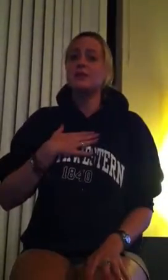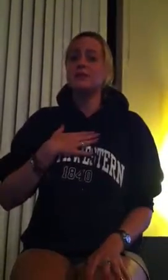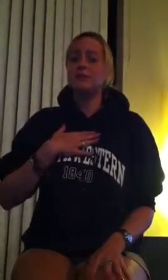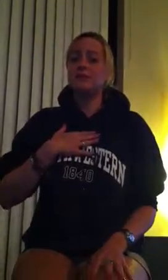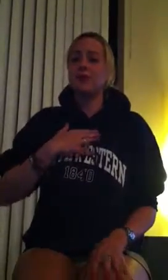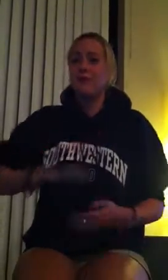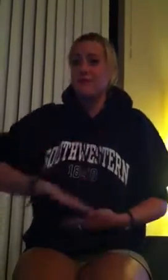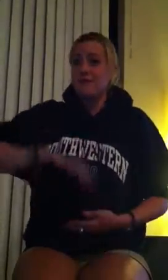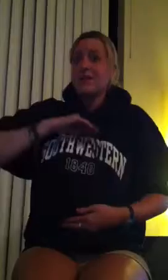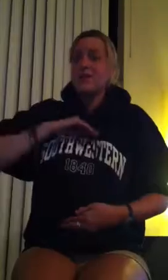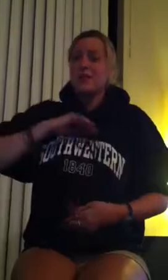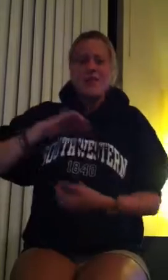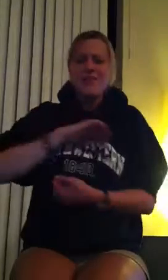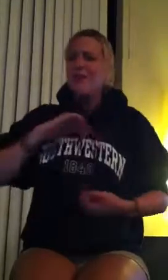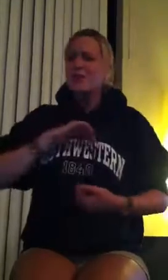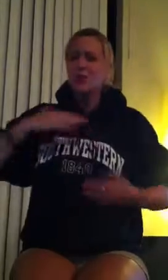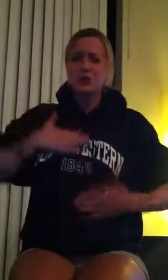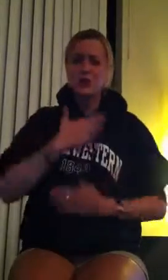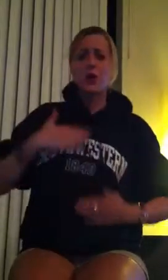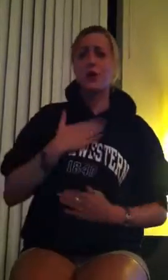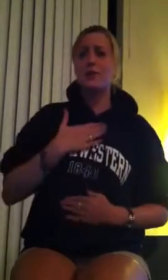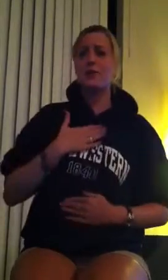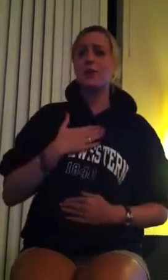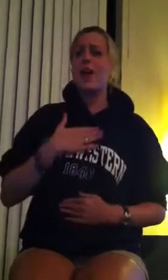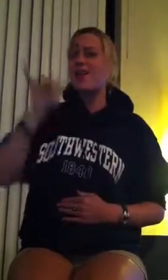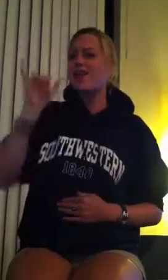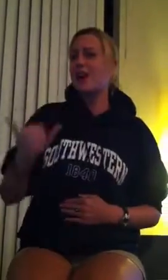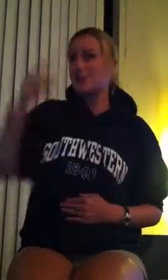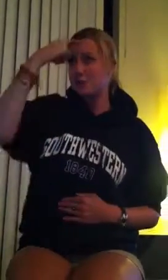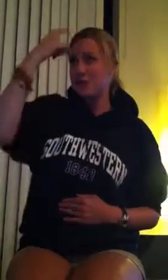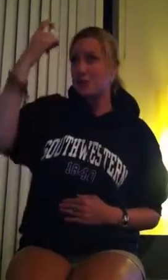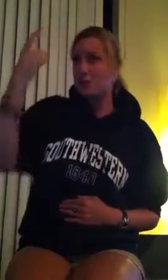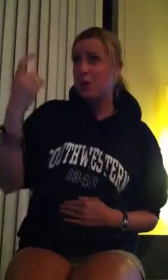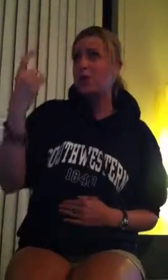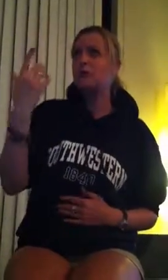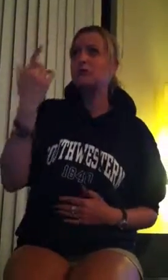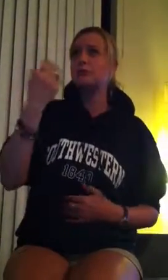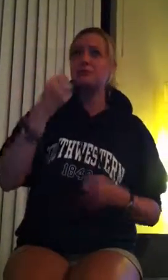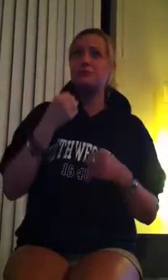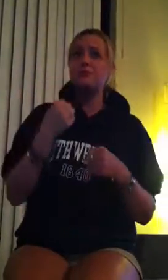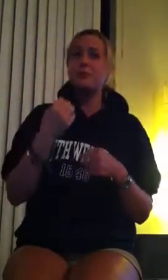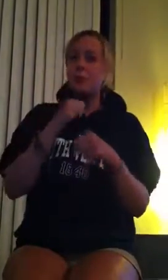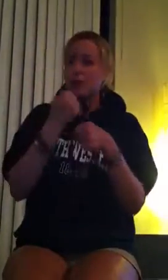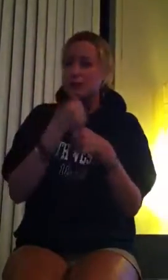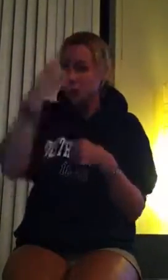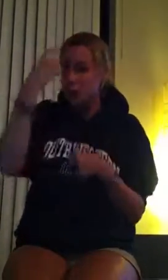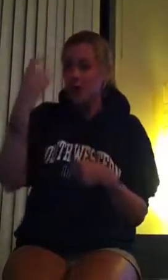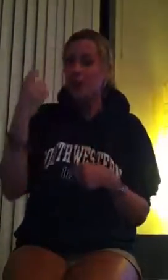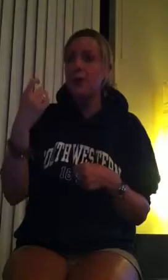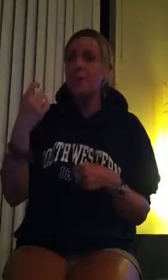me wonder about my mother. Had she been able to stay